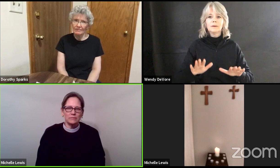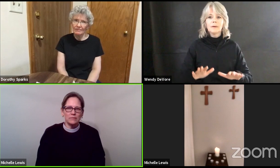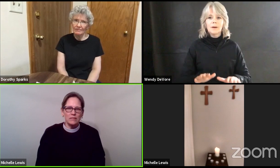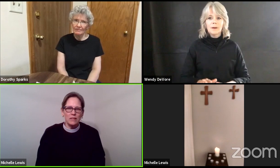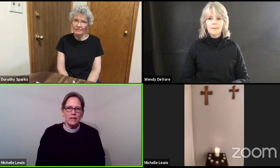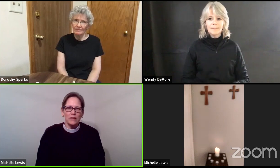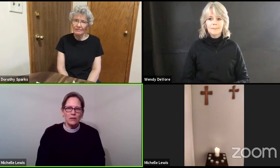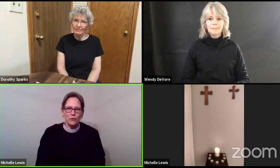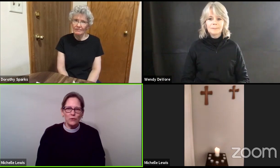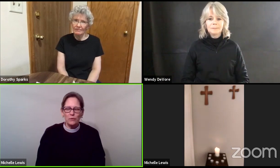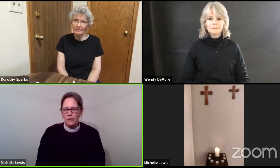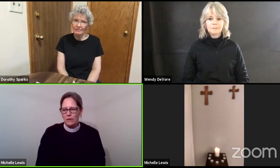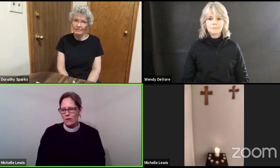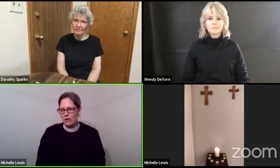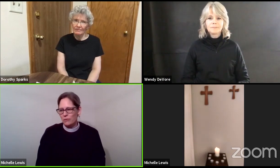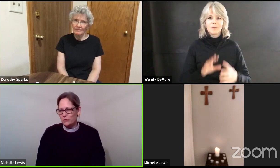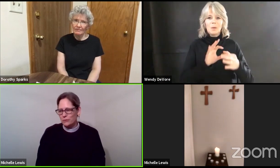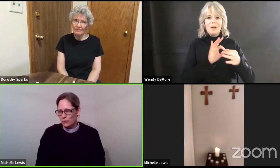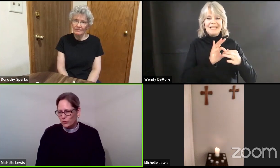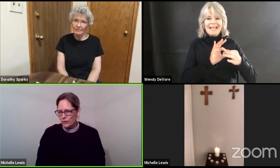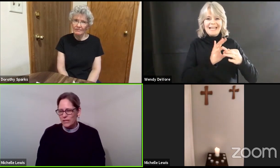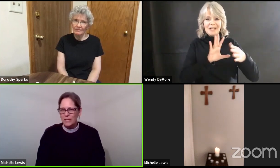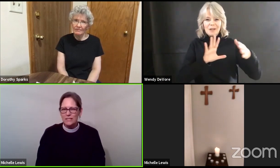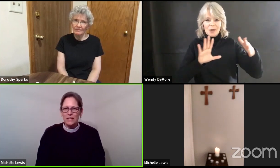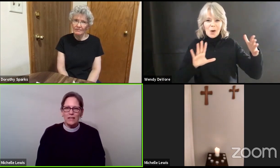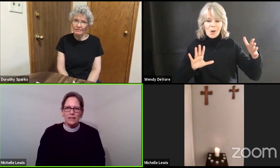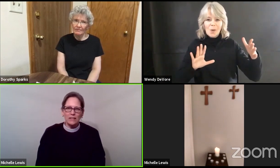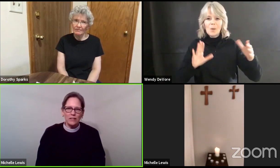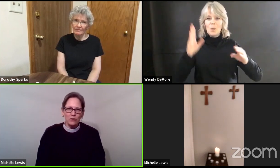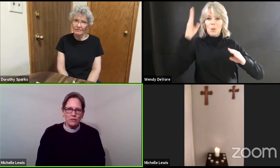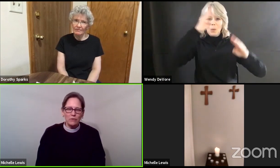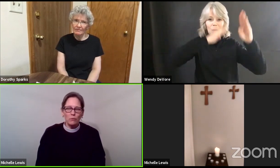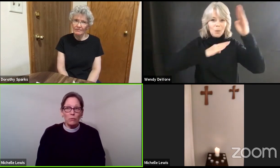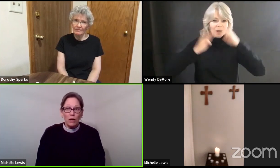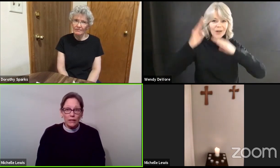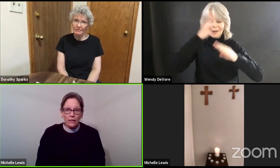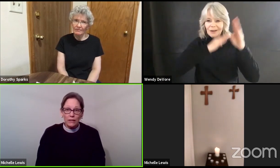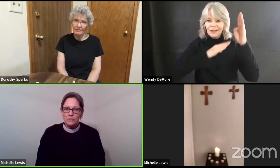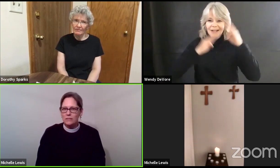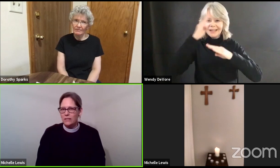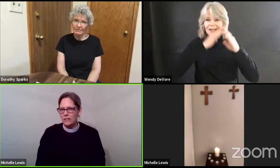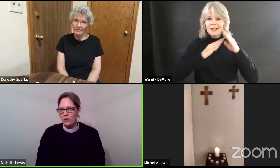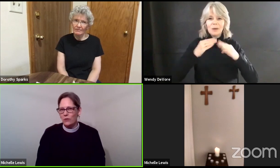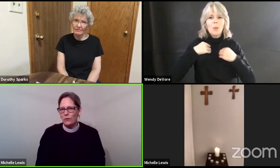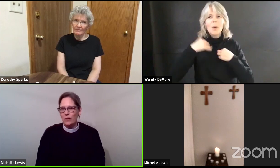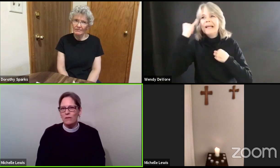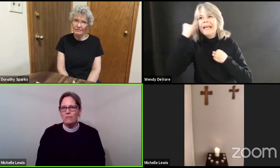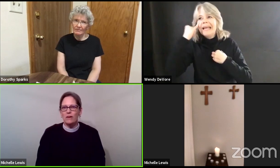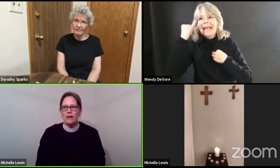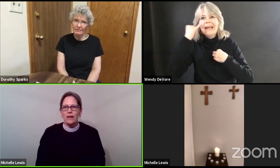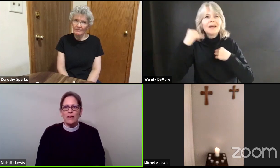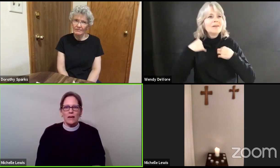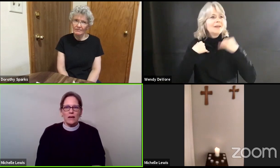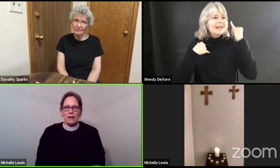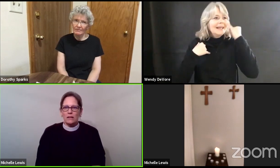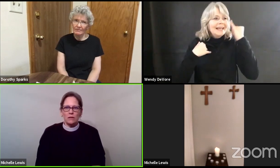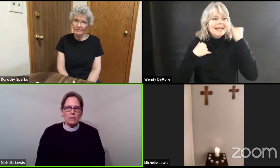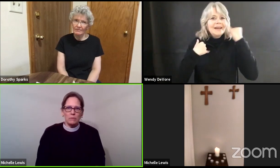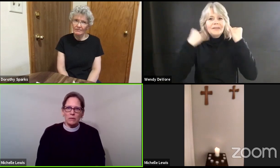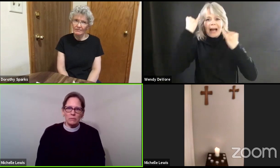letting go of all those worries letting go of the what ifs letting go of the I'm